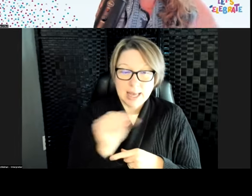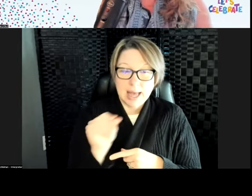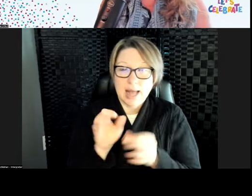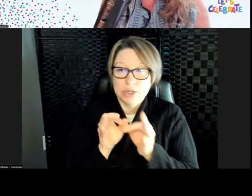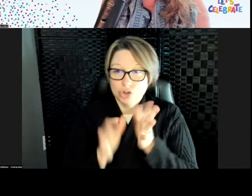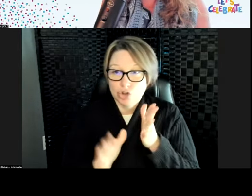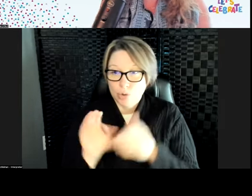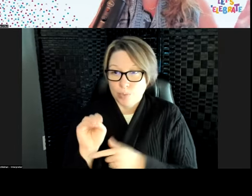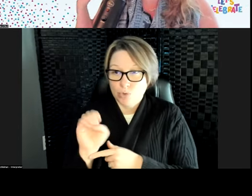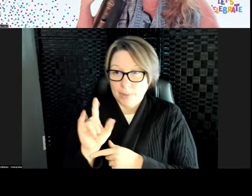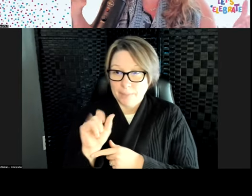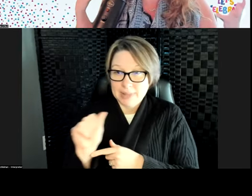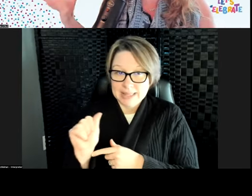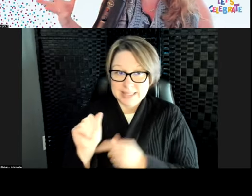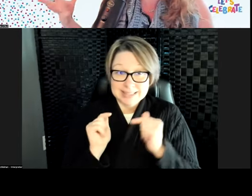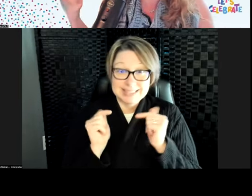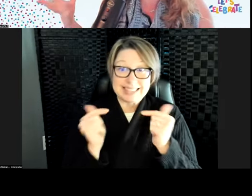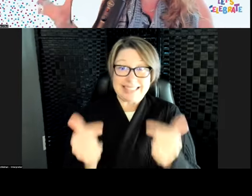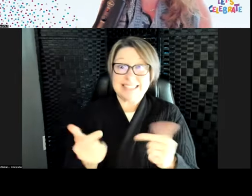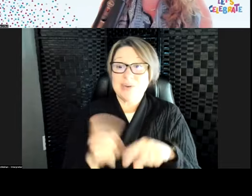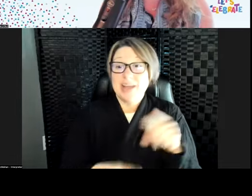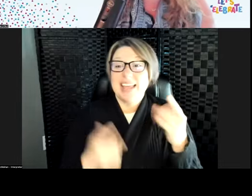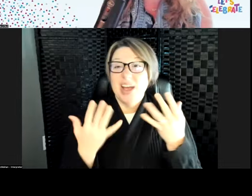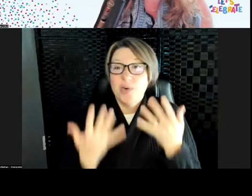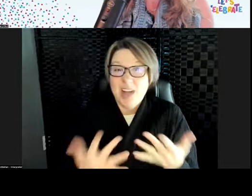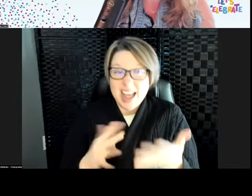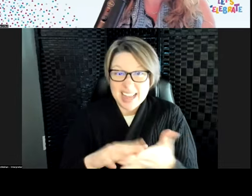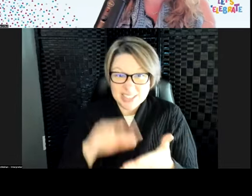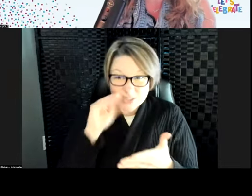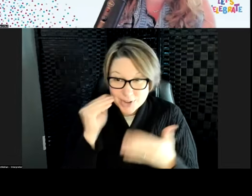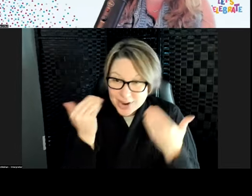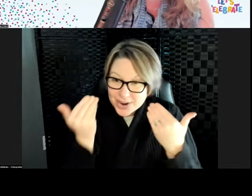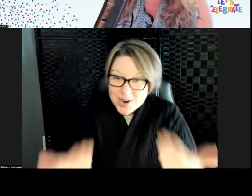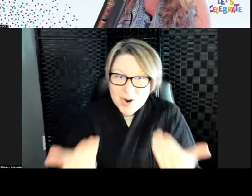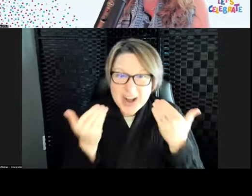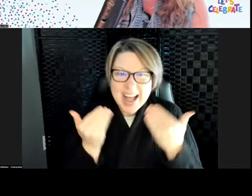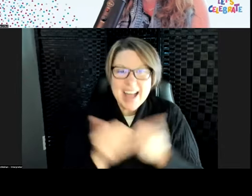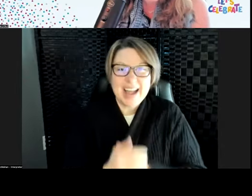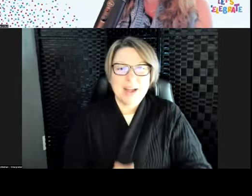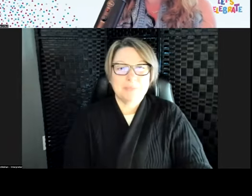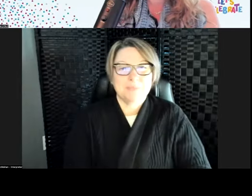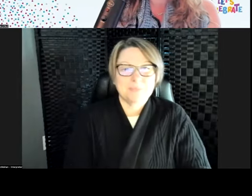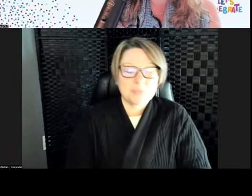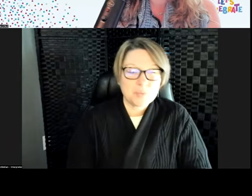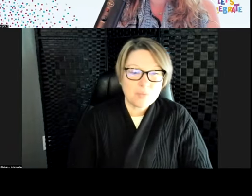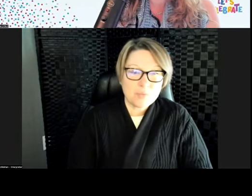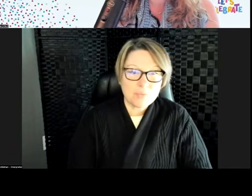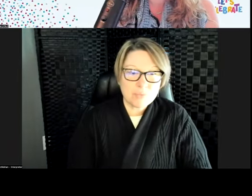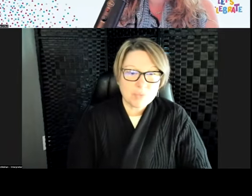take it away. We can't wait to learn what we're learning about today. Hear what we're learning about today. Thank you